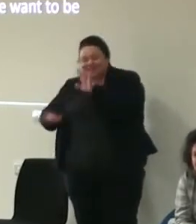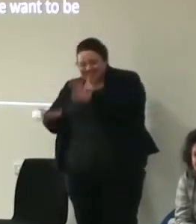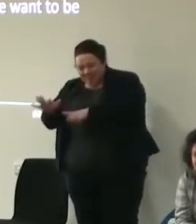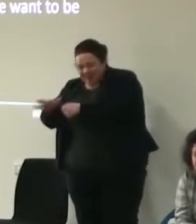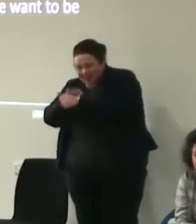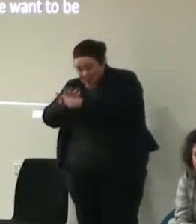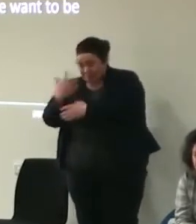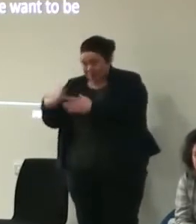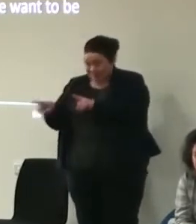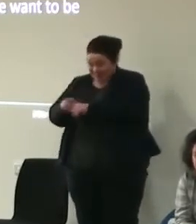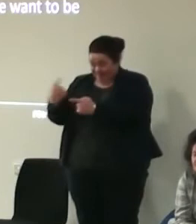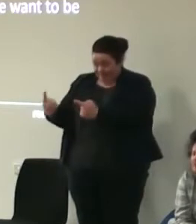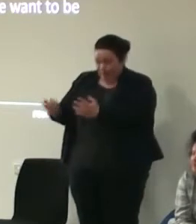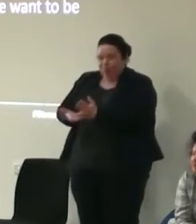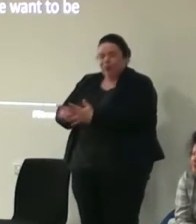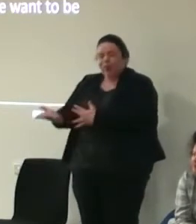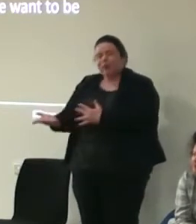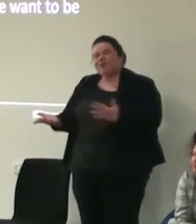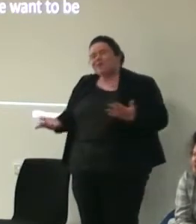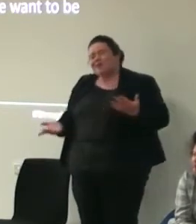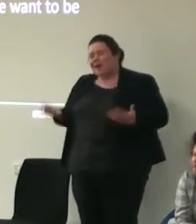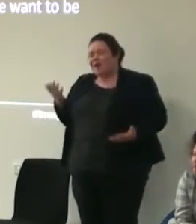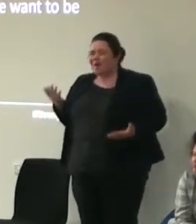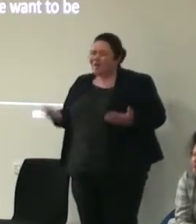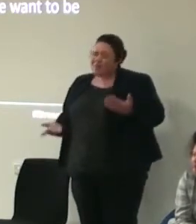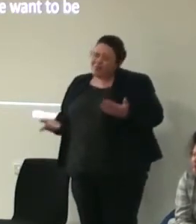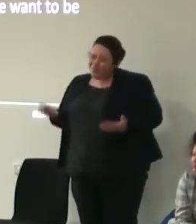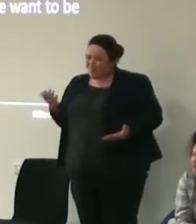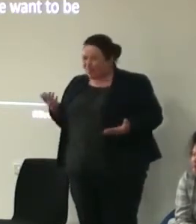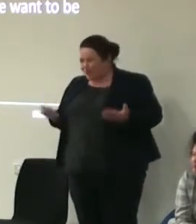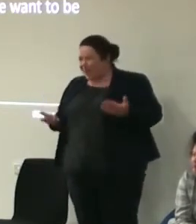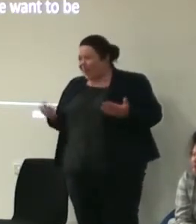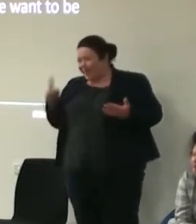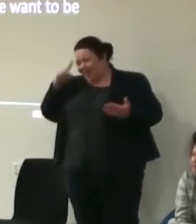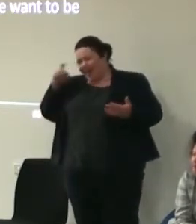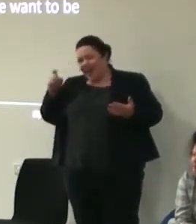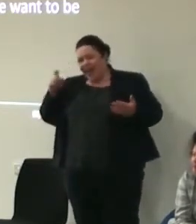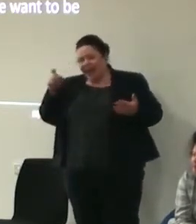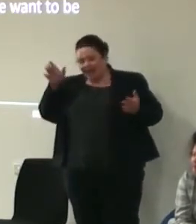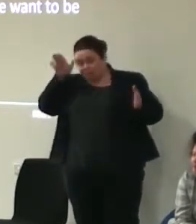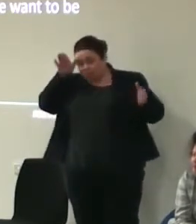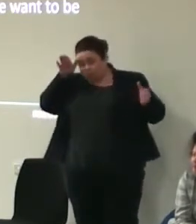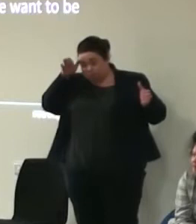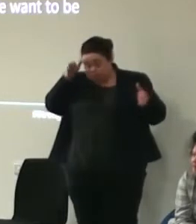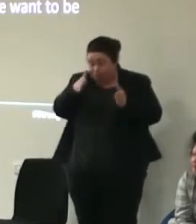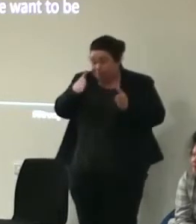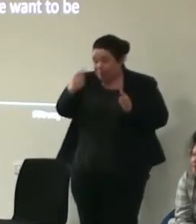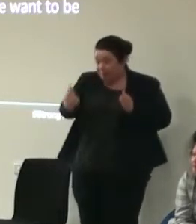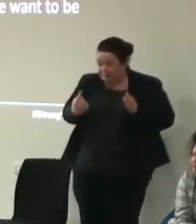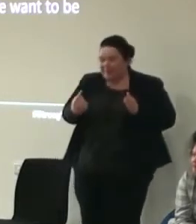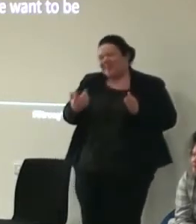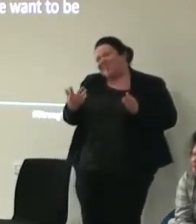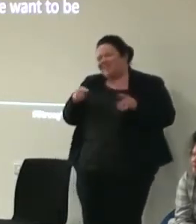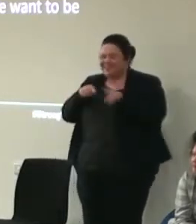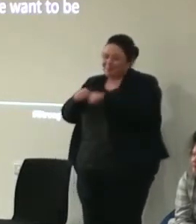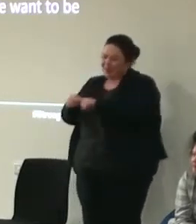just found herself in so it can really it can really polarise them and it can really it really as you exactly said it